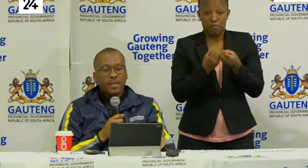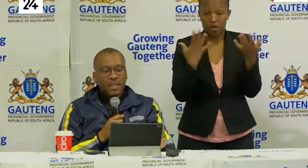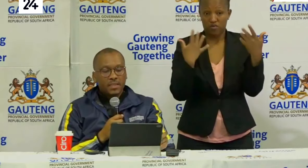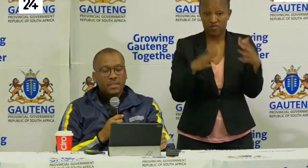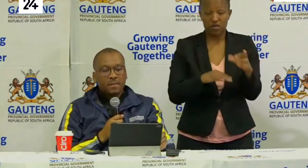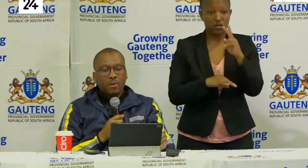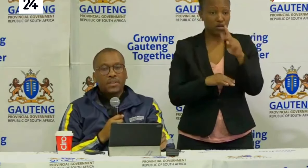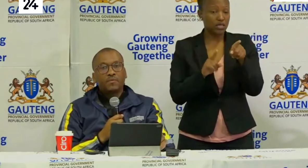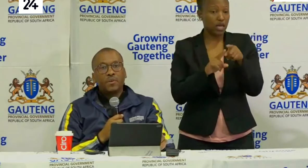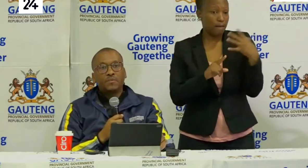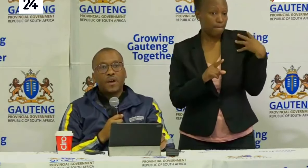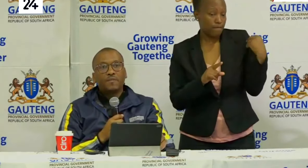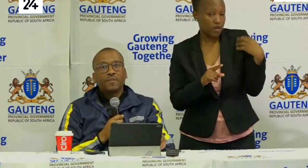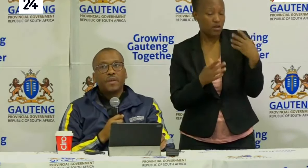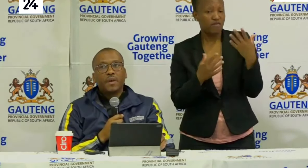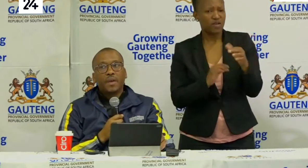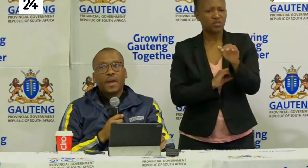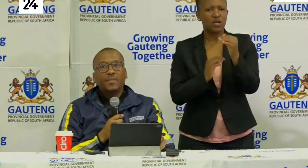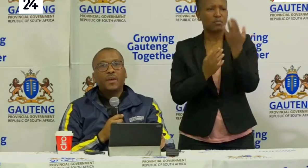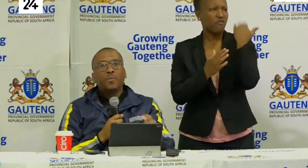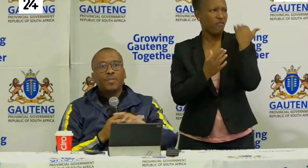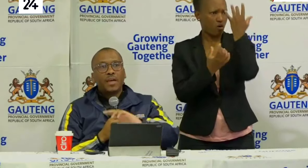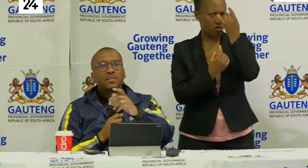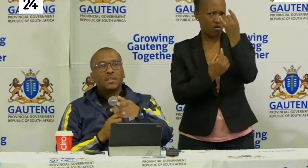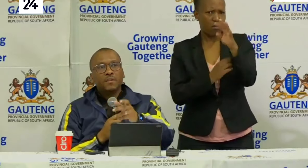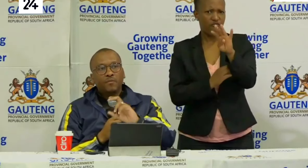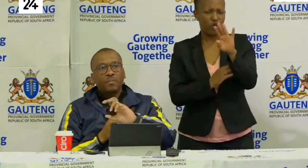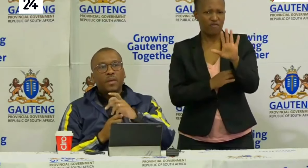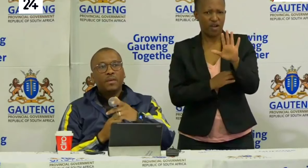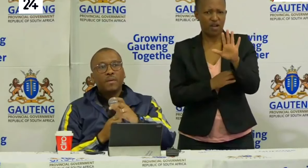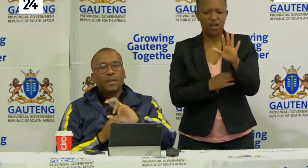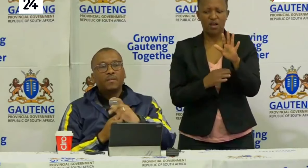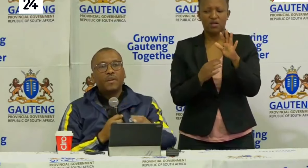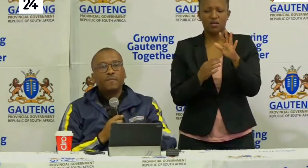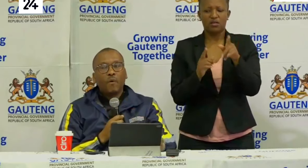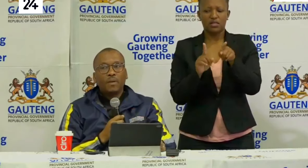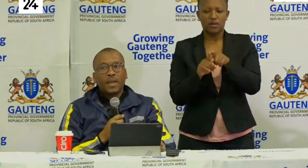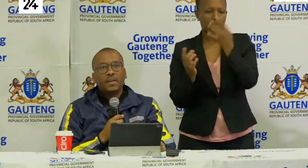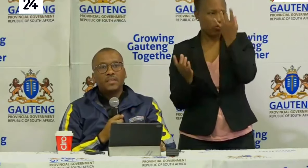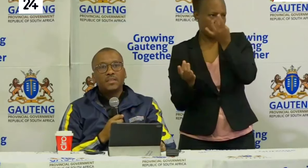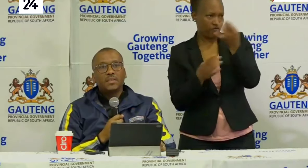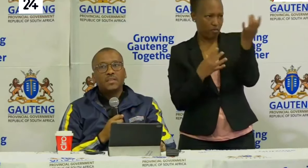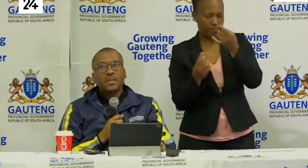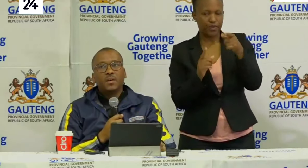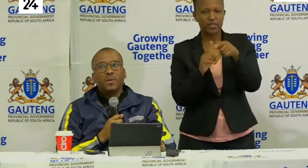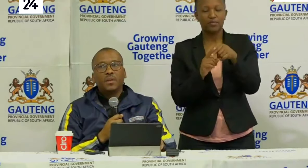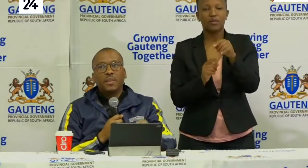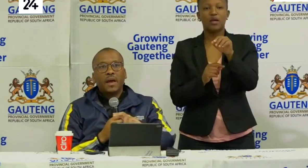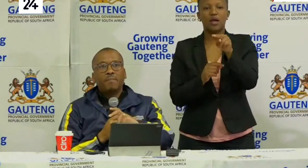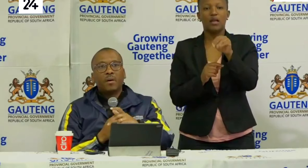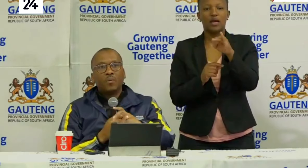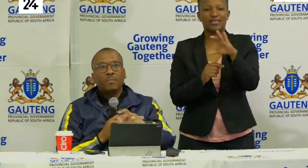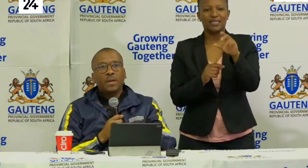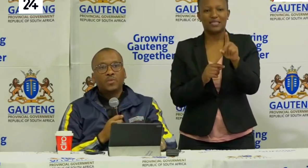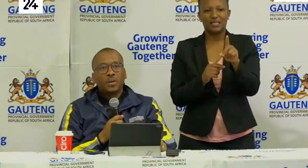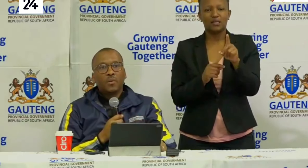The minister has reported 45. I think with us informing him and informing the INECD the